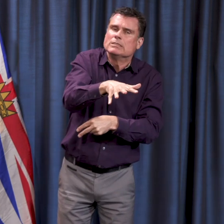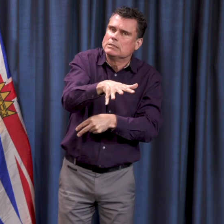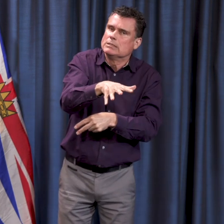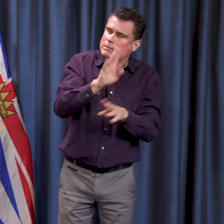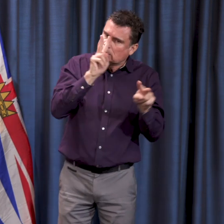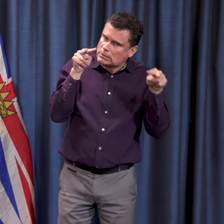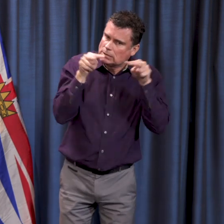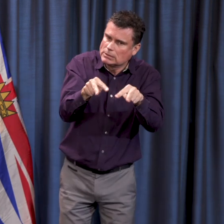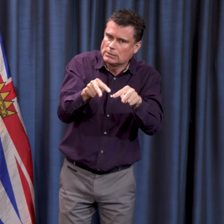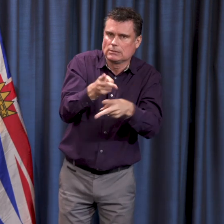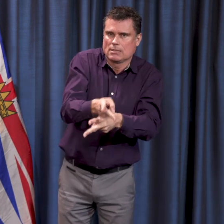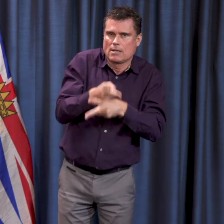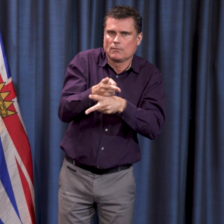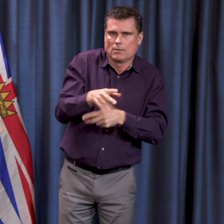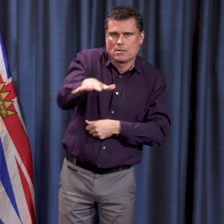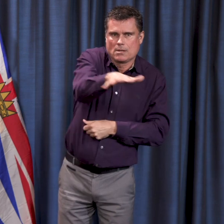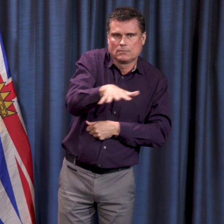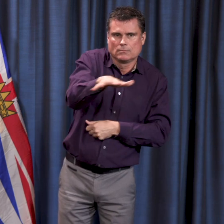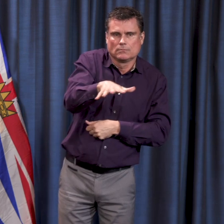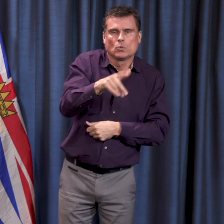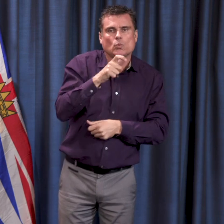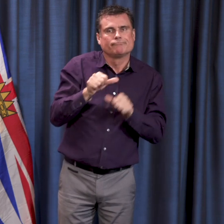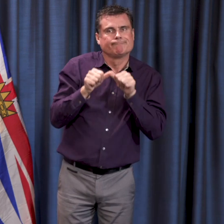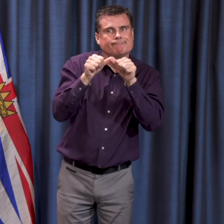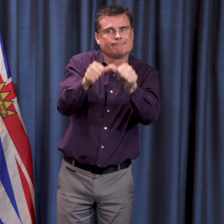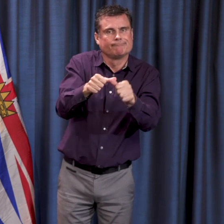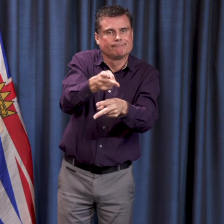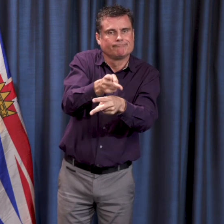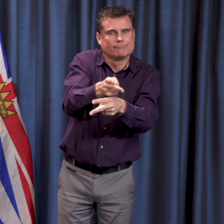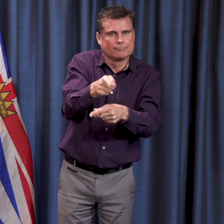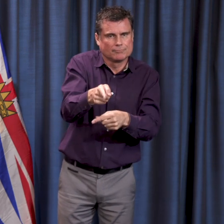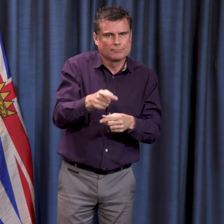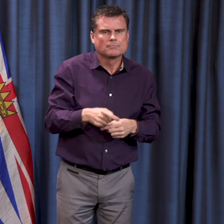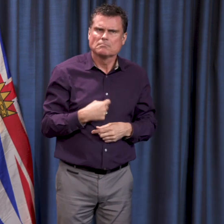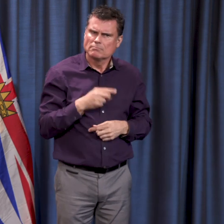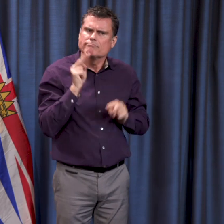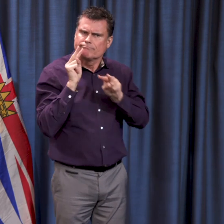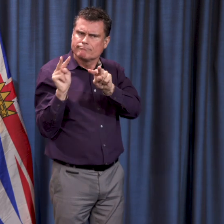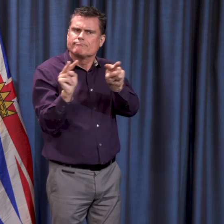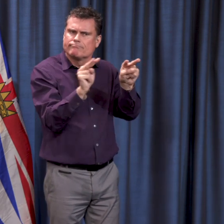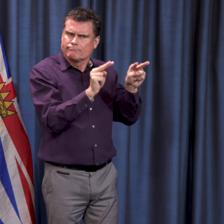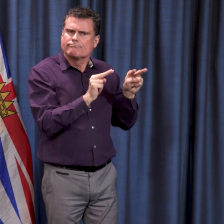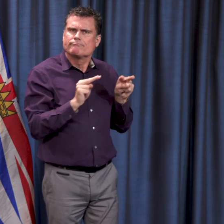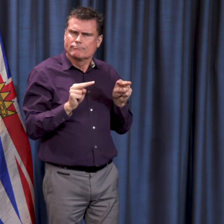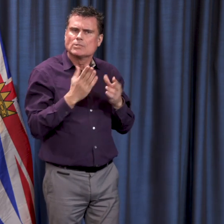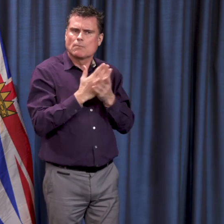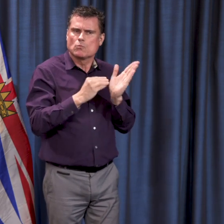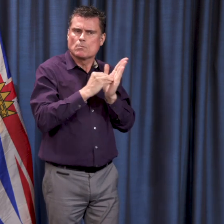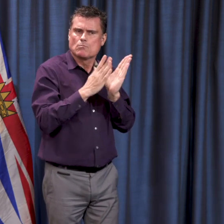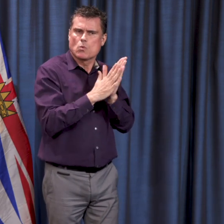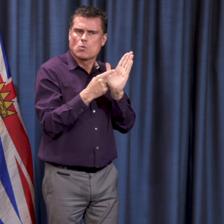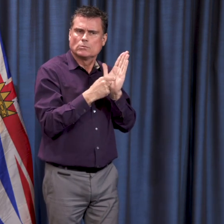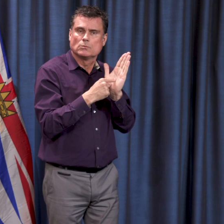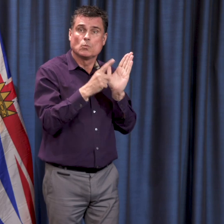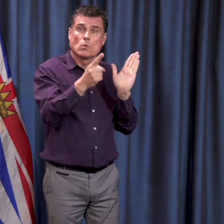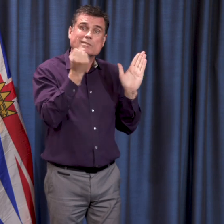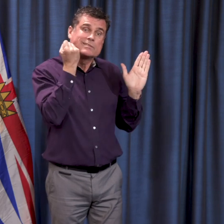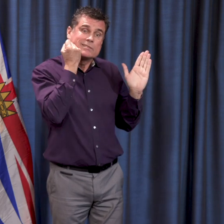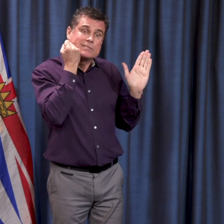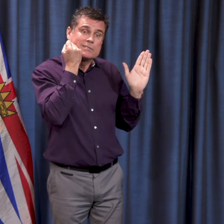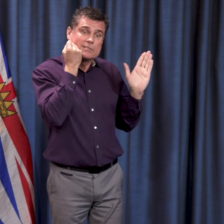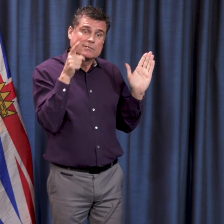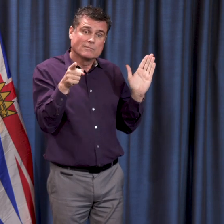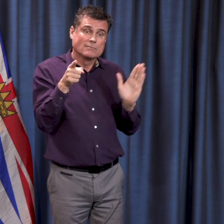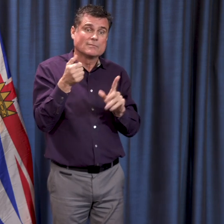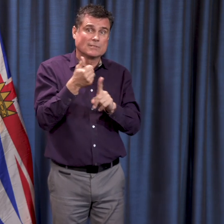reports, and I know there's been quite a lot about this recently, about a dentist who had attended the Pacific